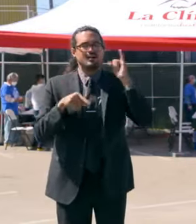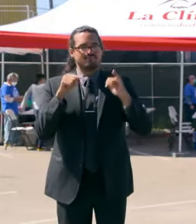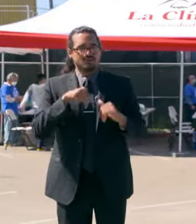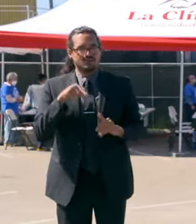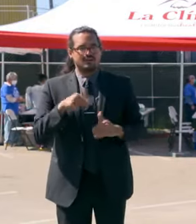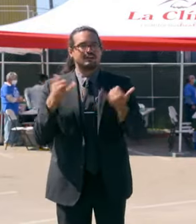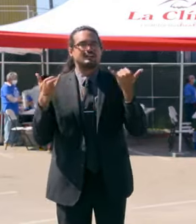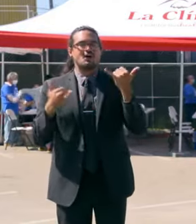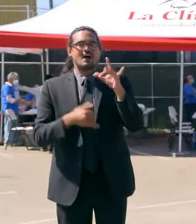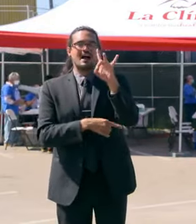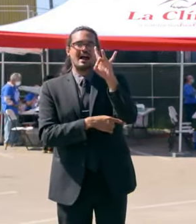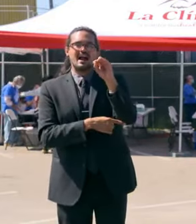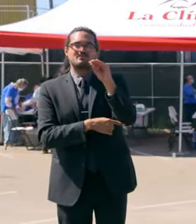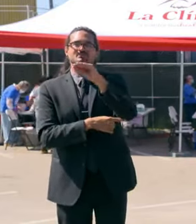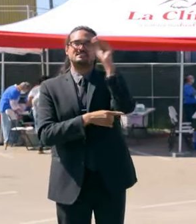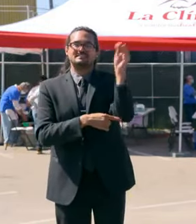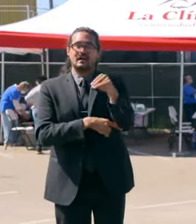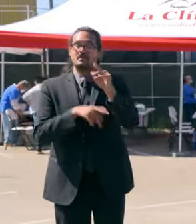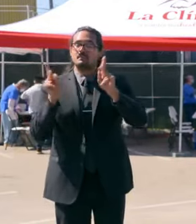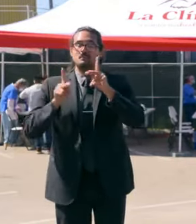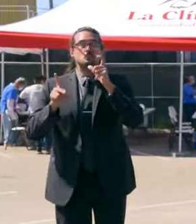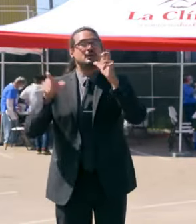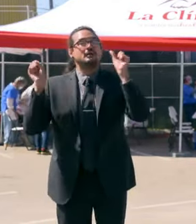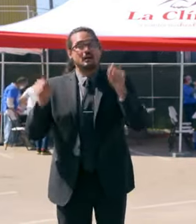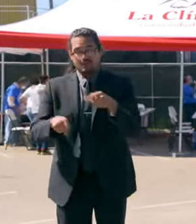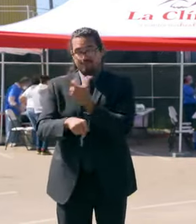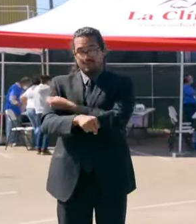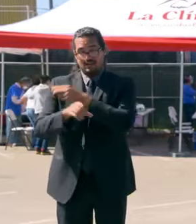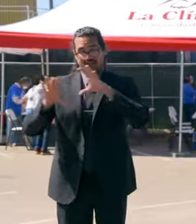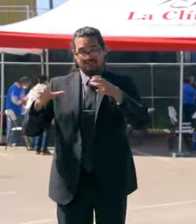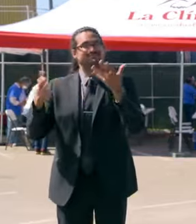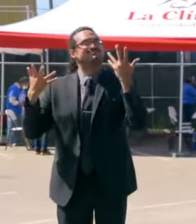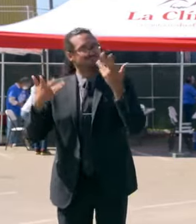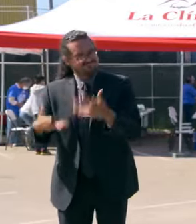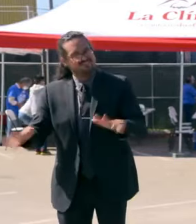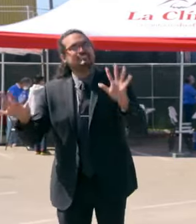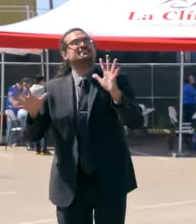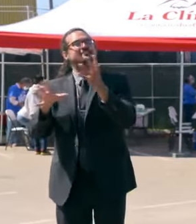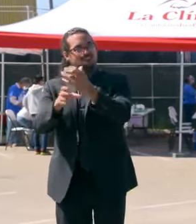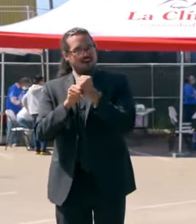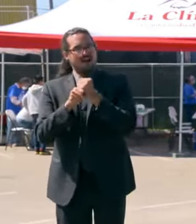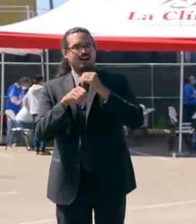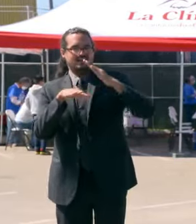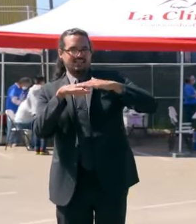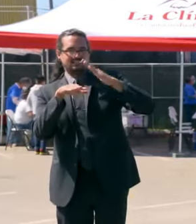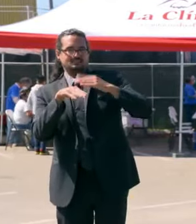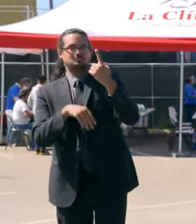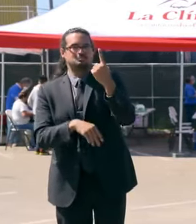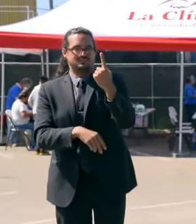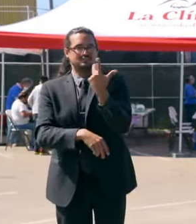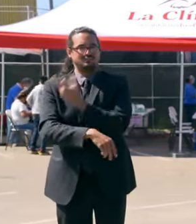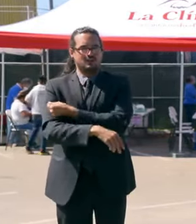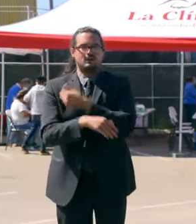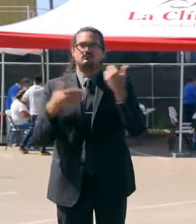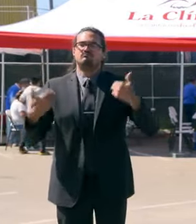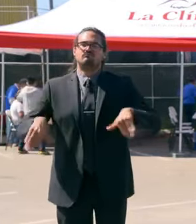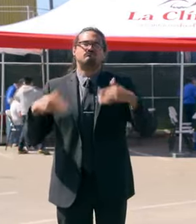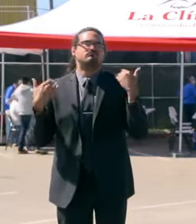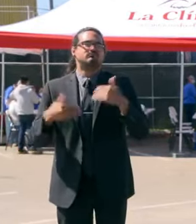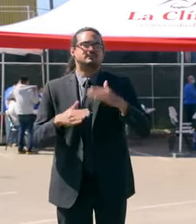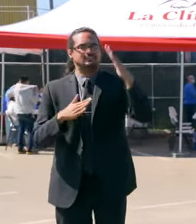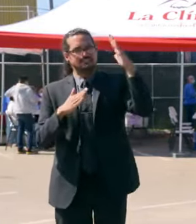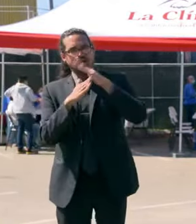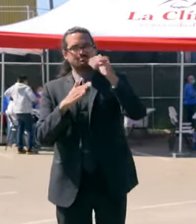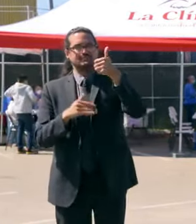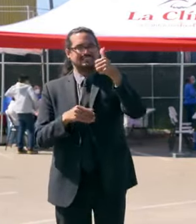all eligible Californians having received at least one dose. That's top 10 in the United States. That's tremendous progress,